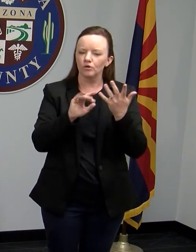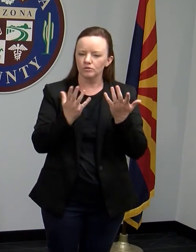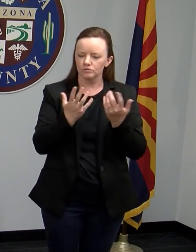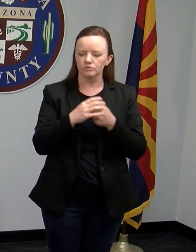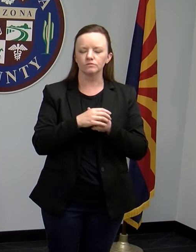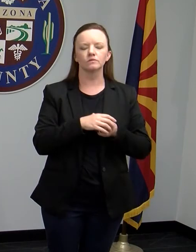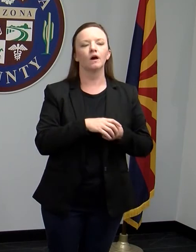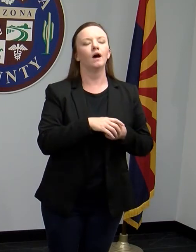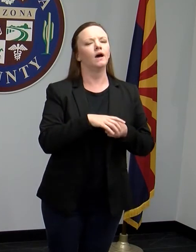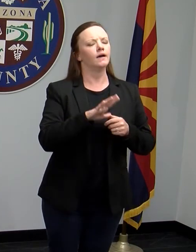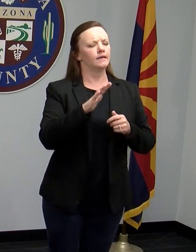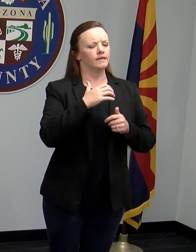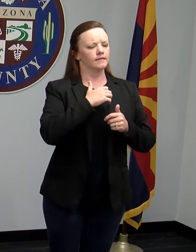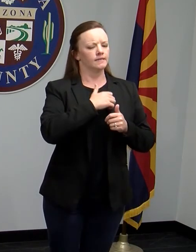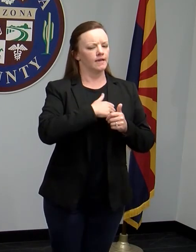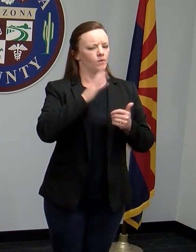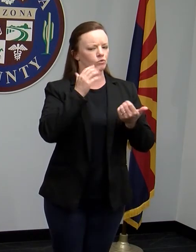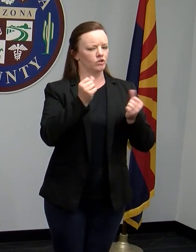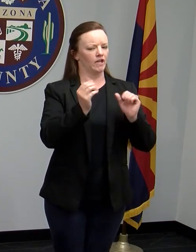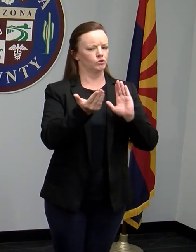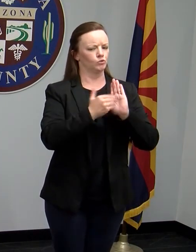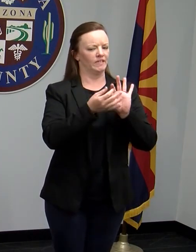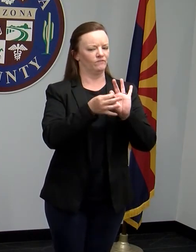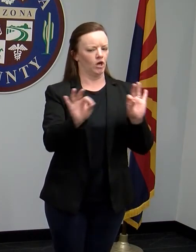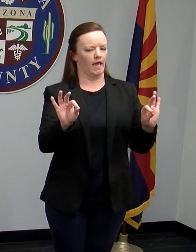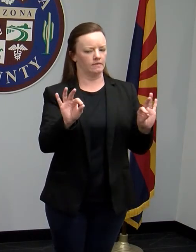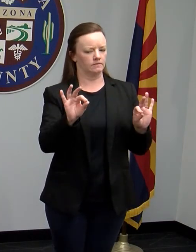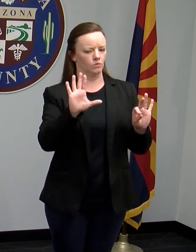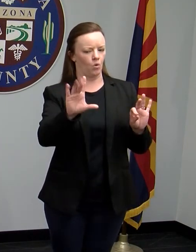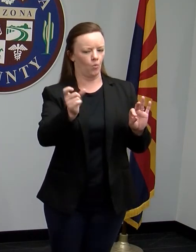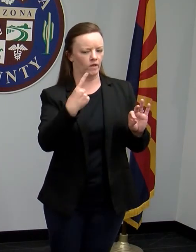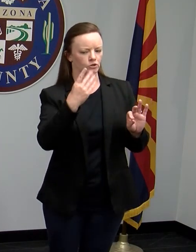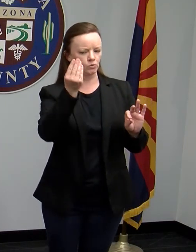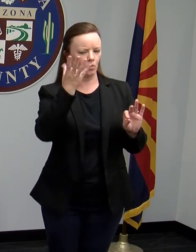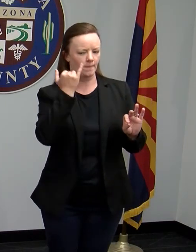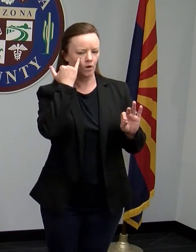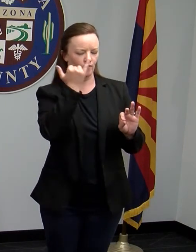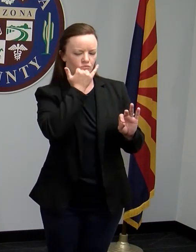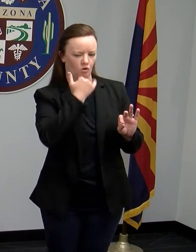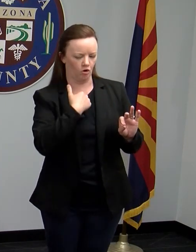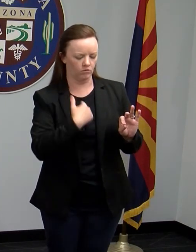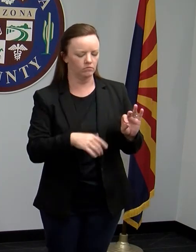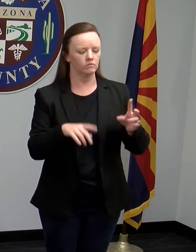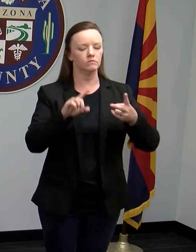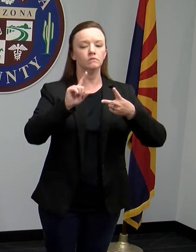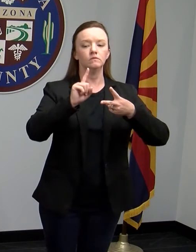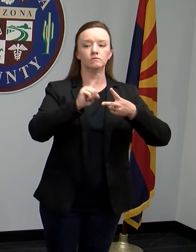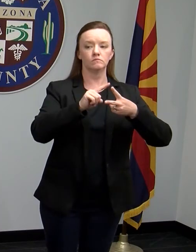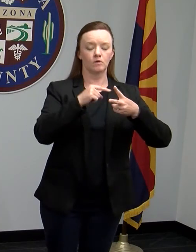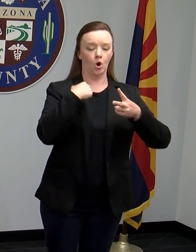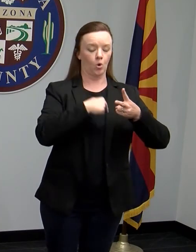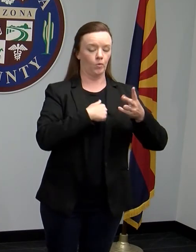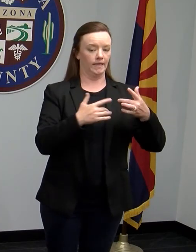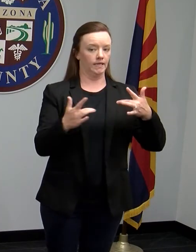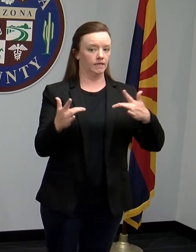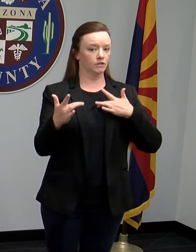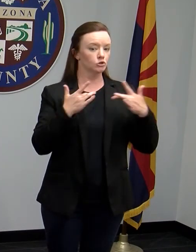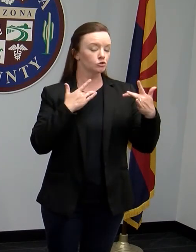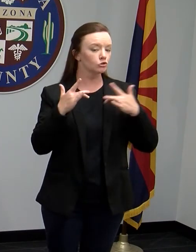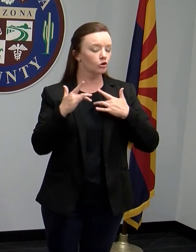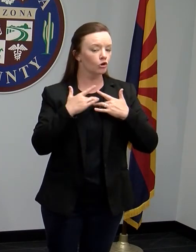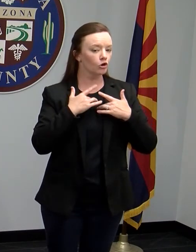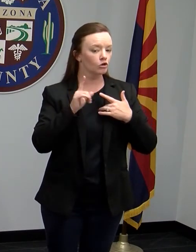So, sorry, Bram. I'm going to try to rephrase your question, so correct me if I'm wrong. What kind of... Are we concerned about